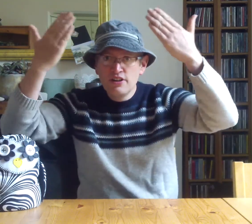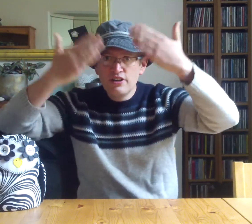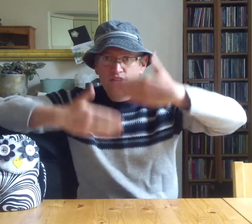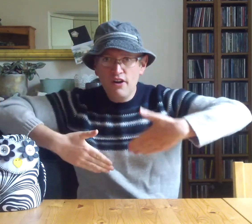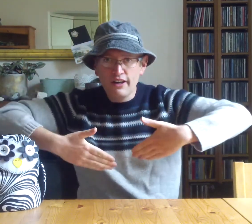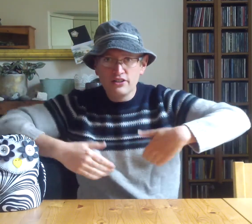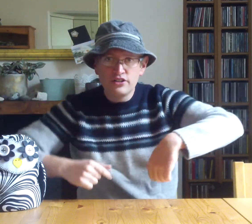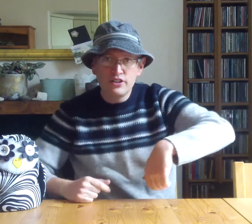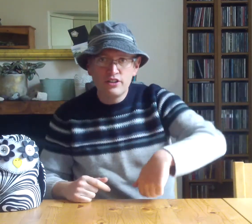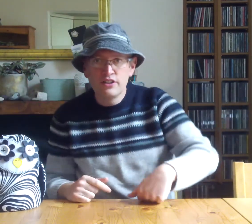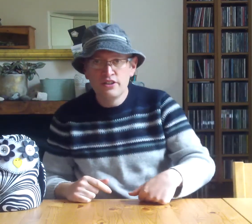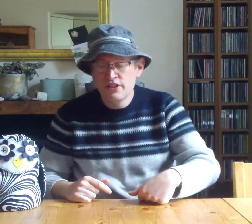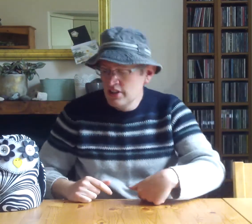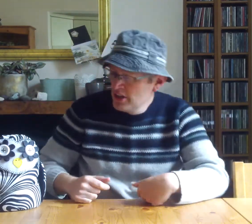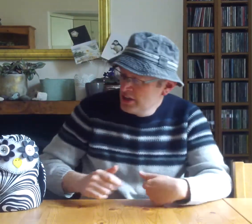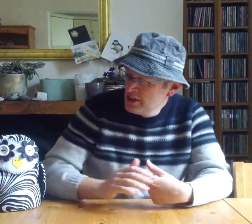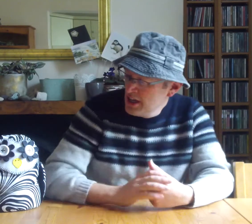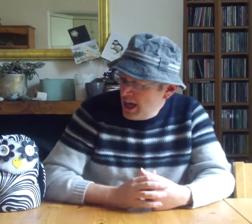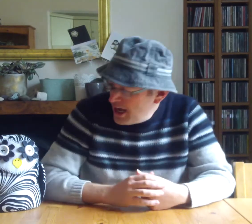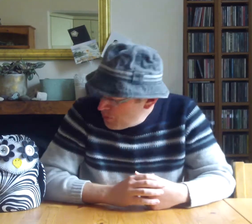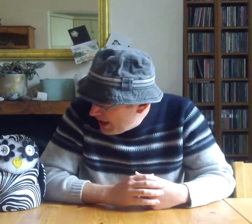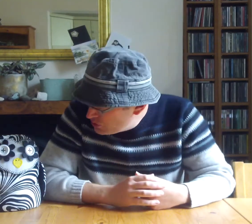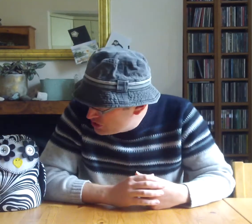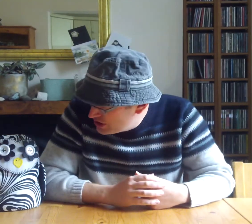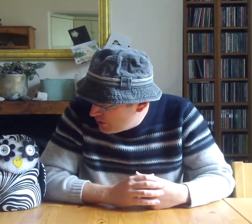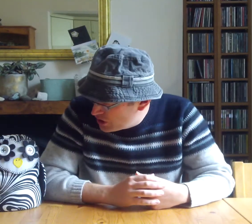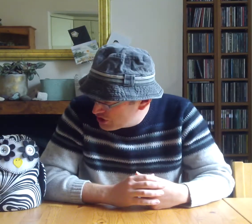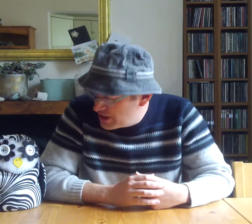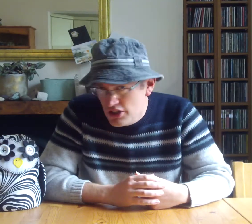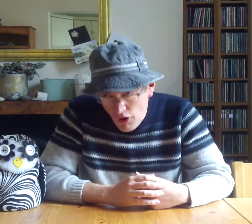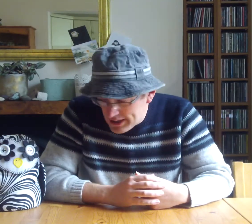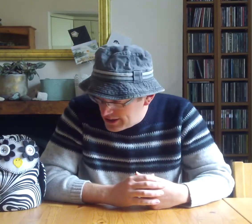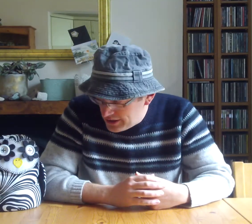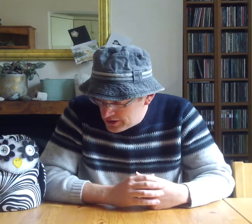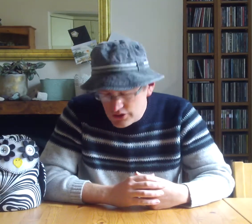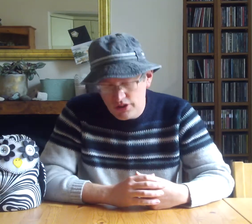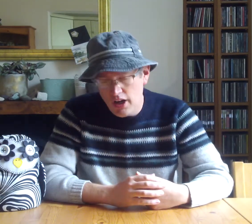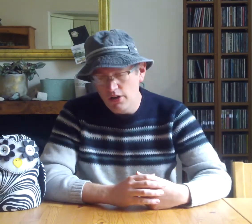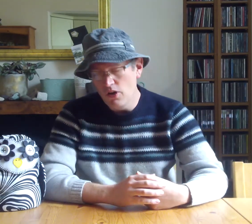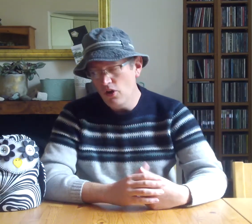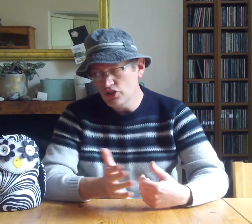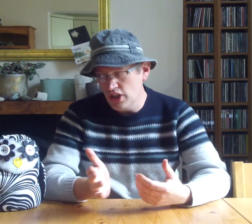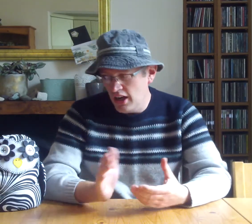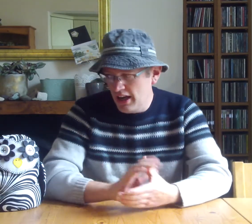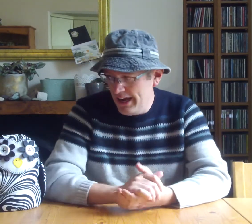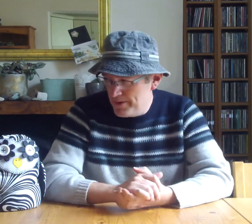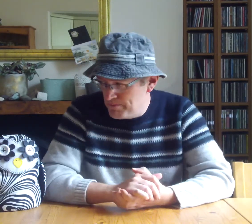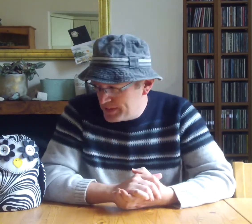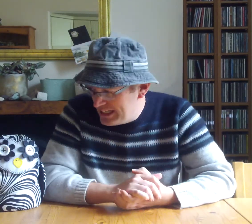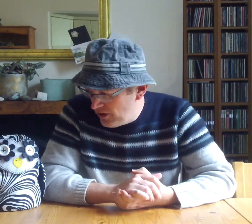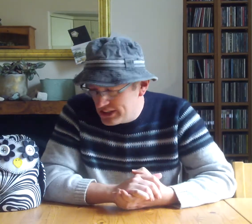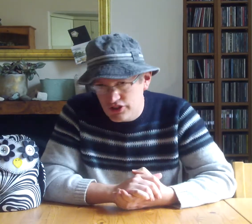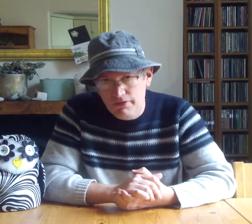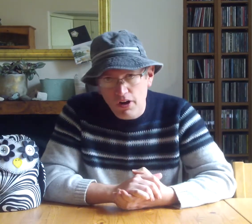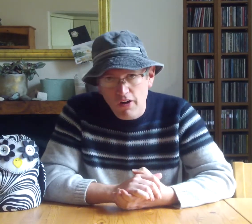Night. And what else do you do, Oscar, at night then? So Oscar, he likes to fly.